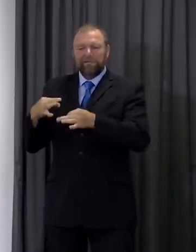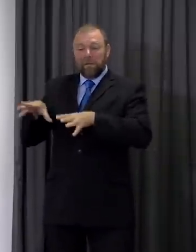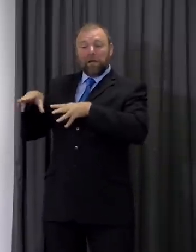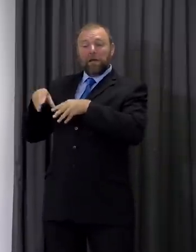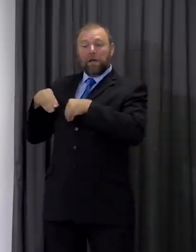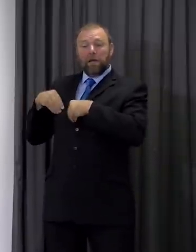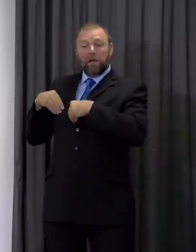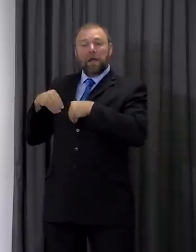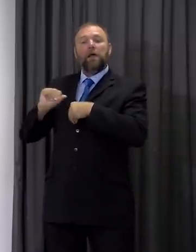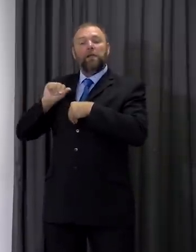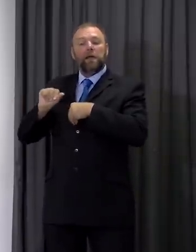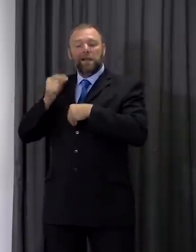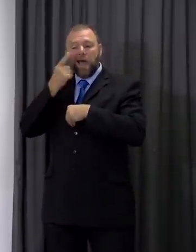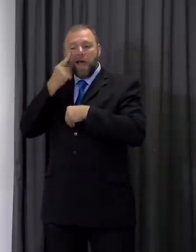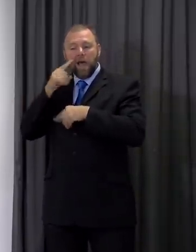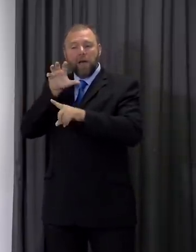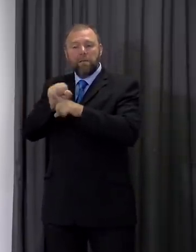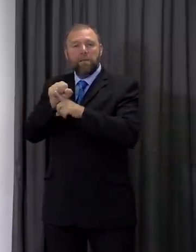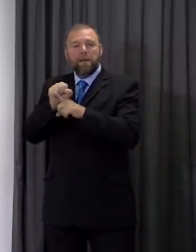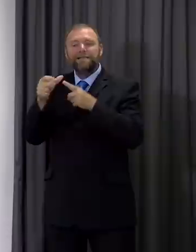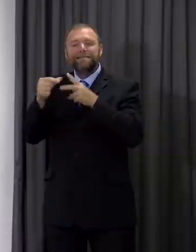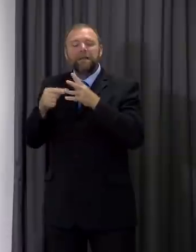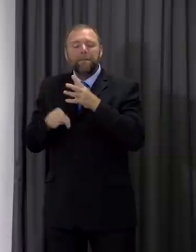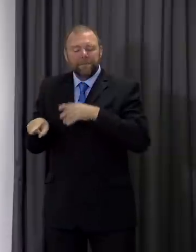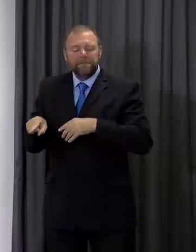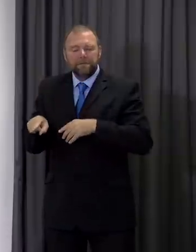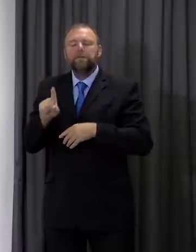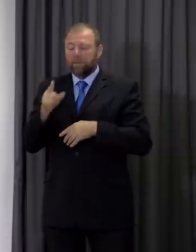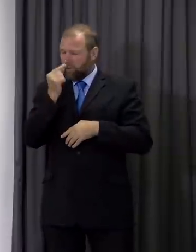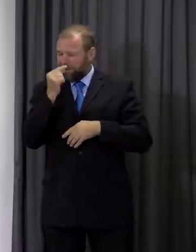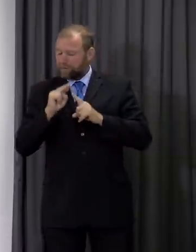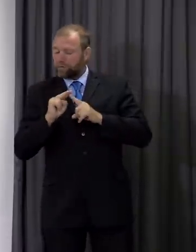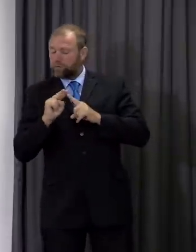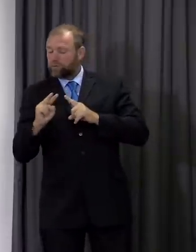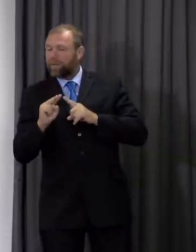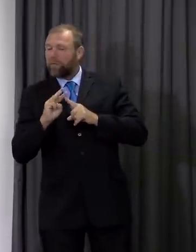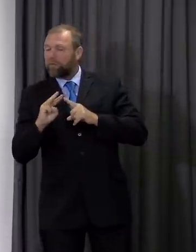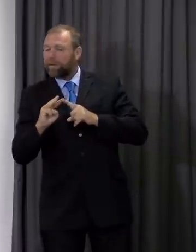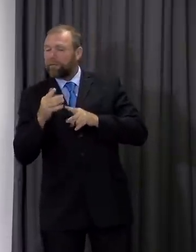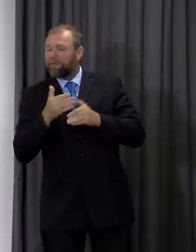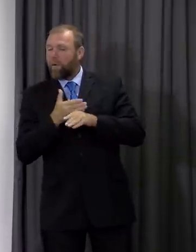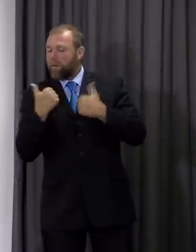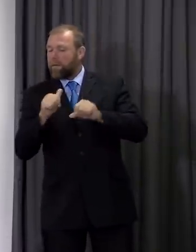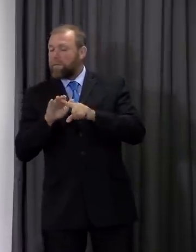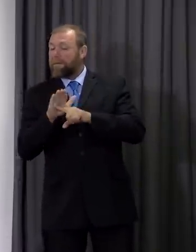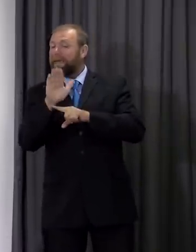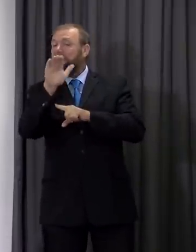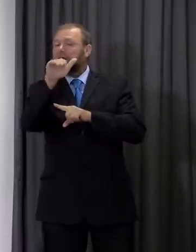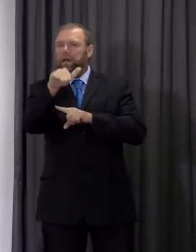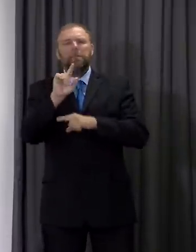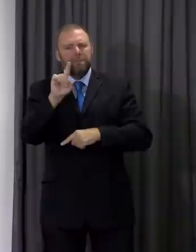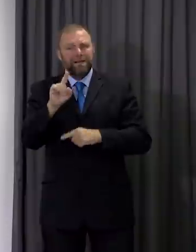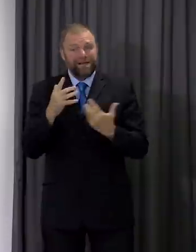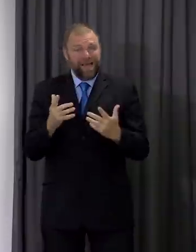two weeks before we reach a peak. We are however seeing a change in the pattern of infection, with more